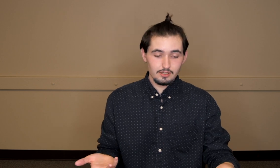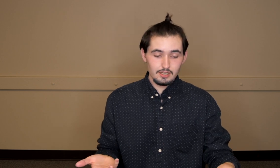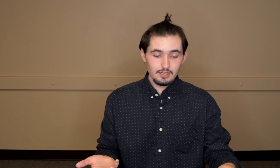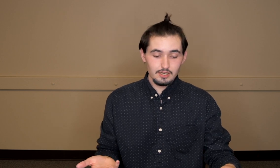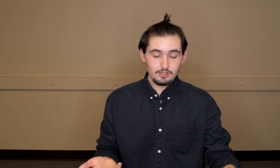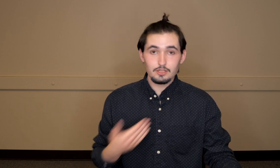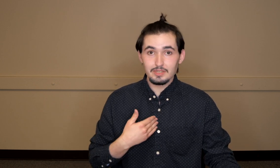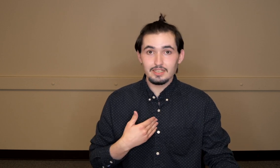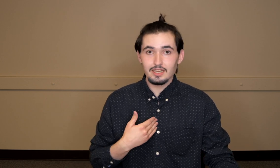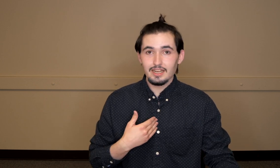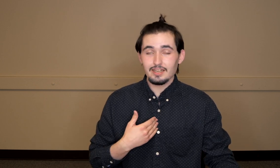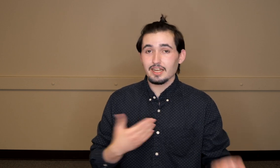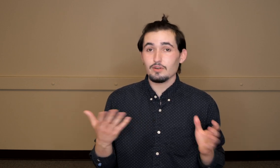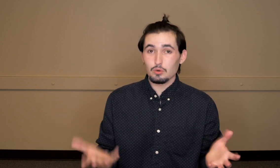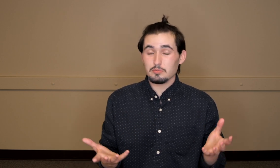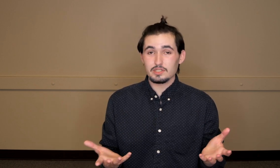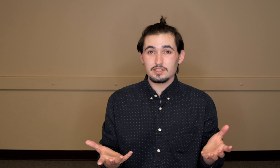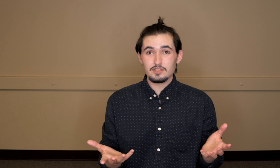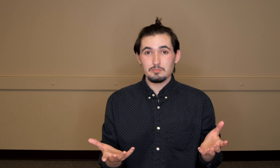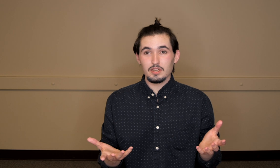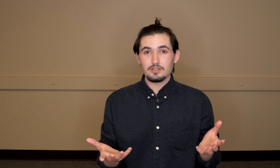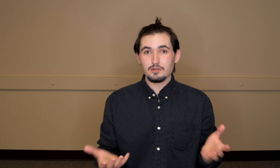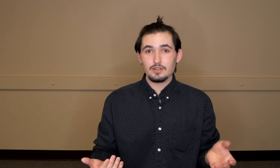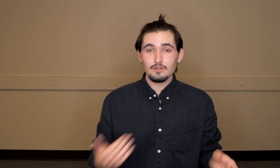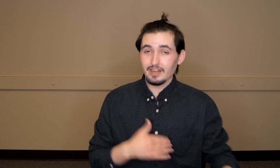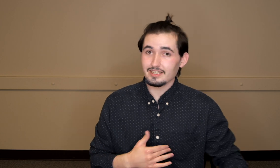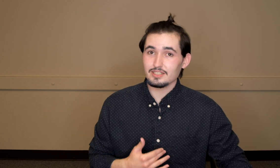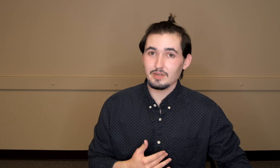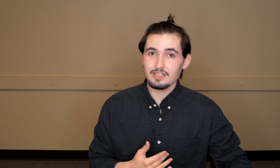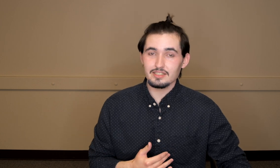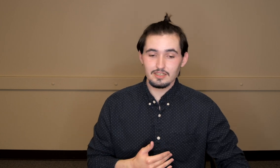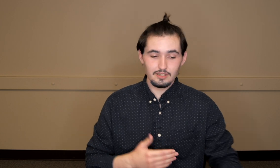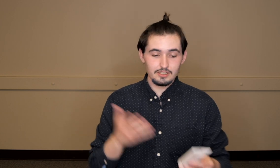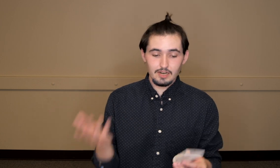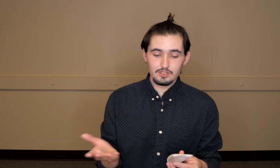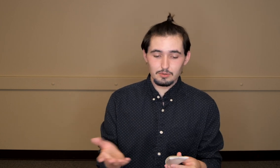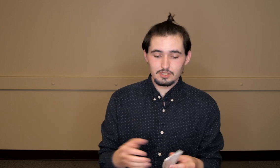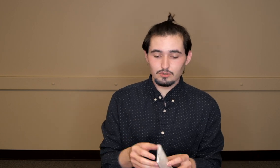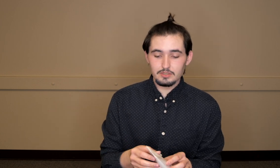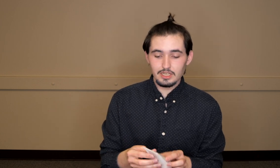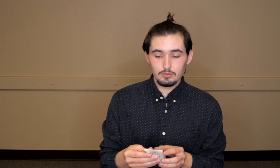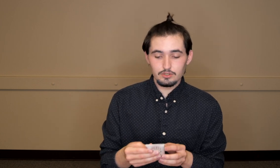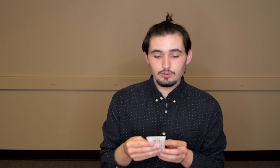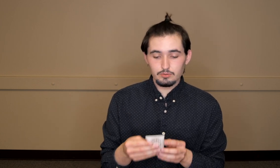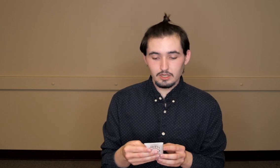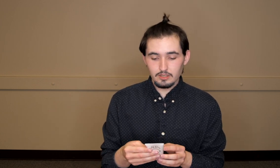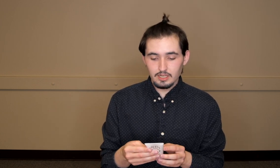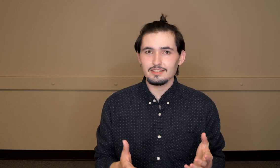to me. And I have a horrible sense of smell so I know if I can smell it the average person will be able to as well. It